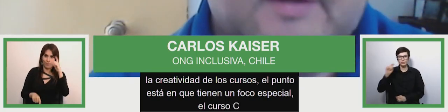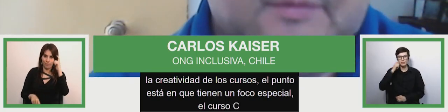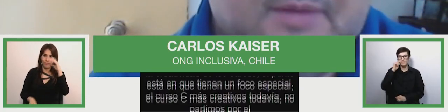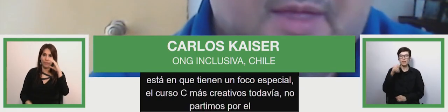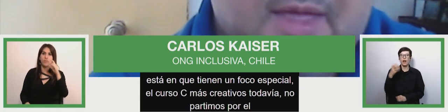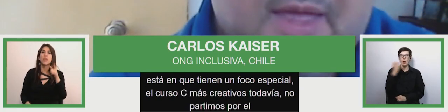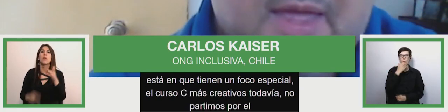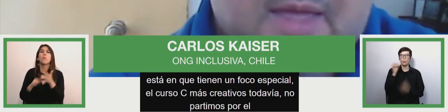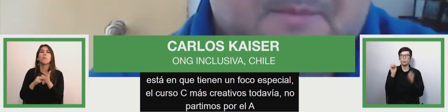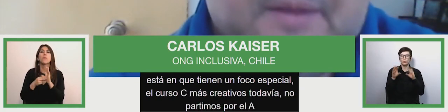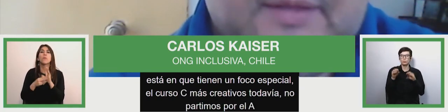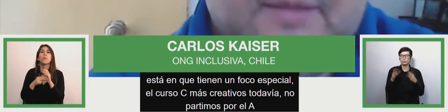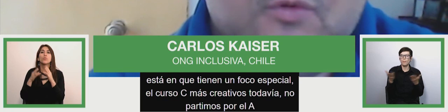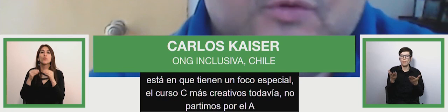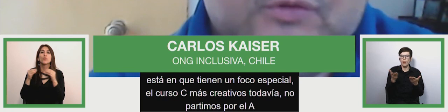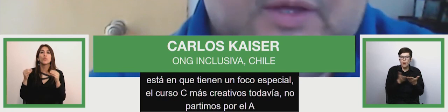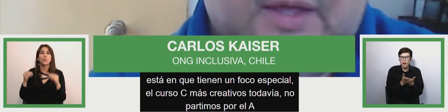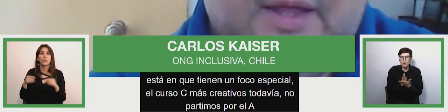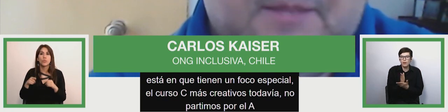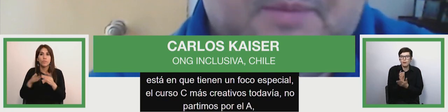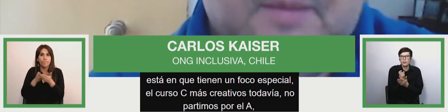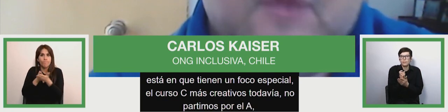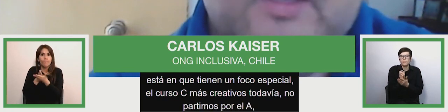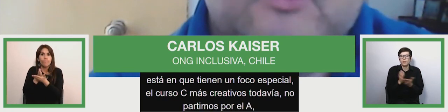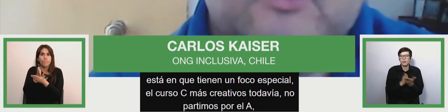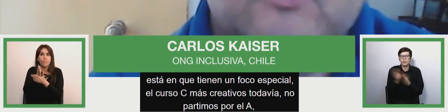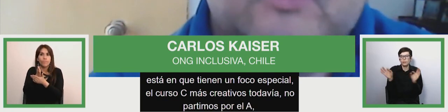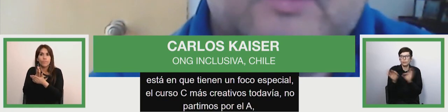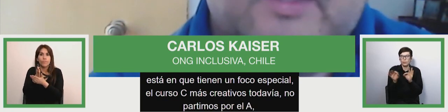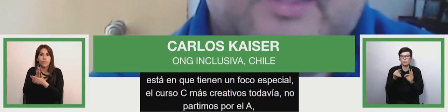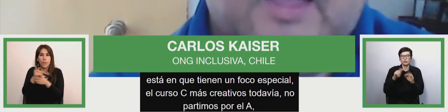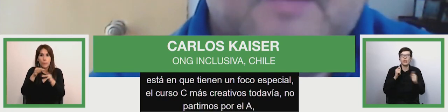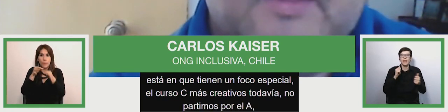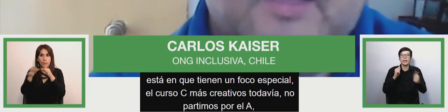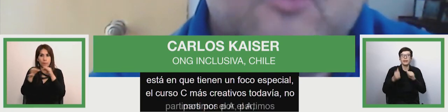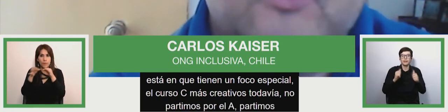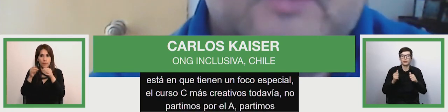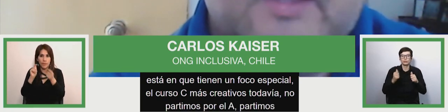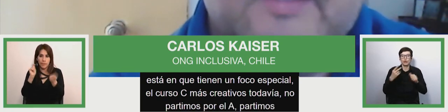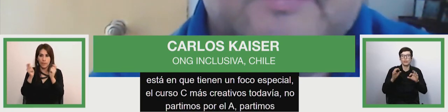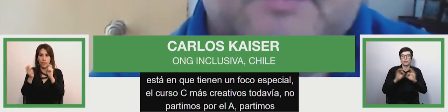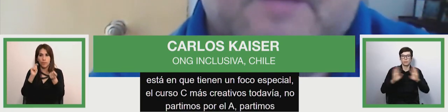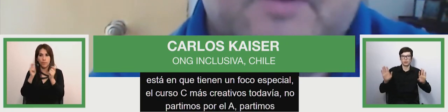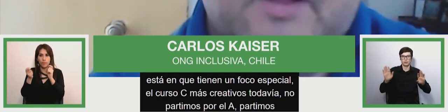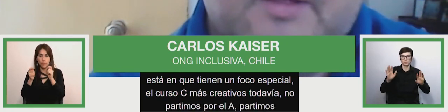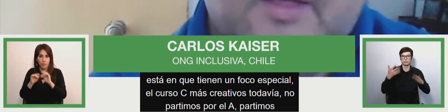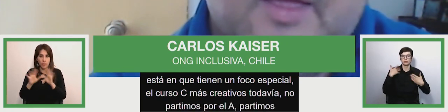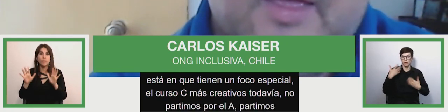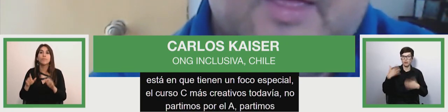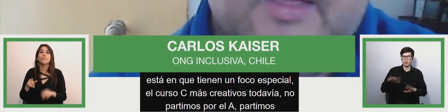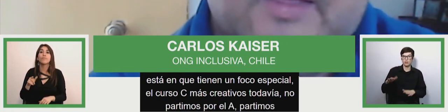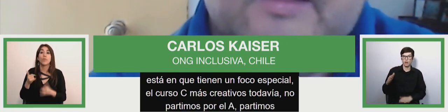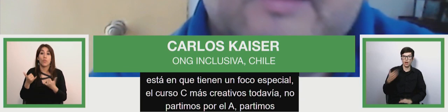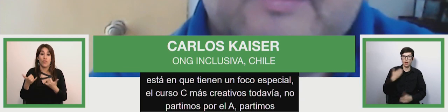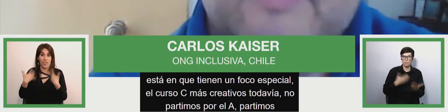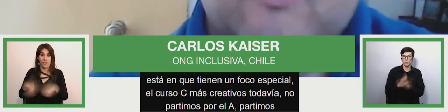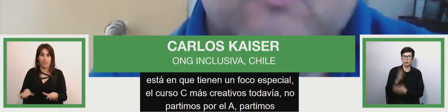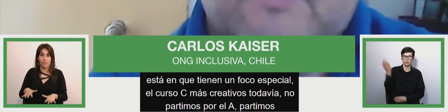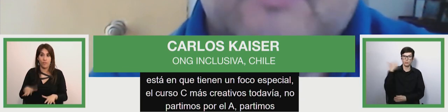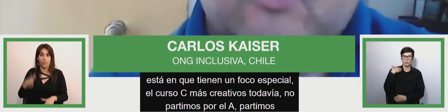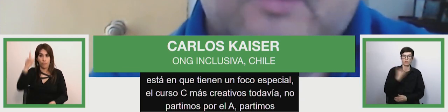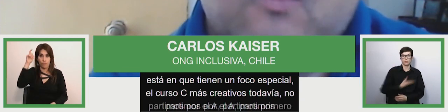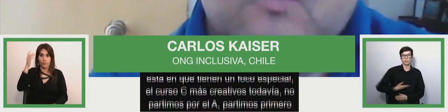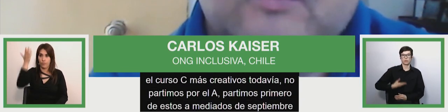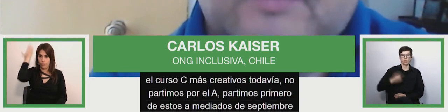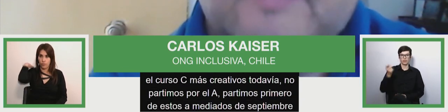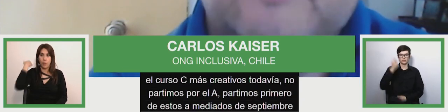course course c we started with c even more creative we didn't start with a we started with c c a course of introduction